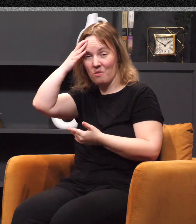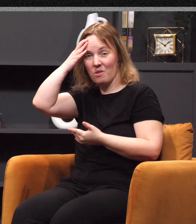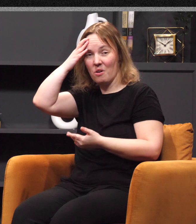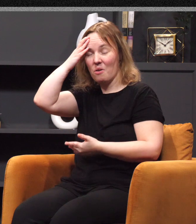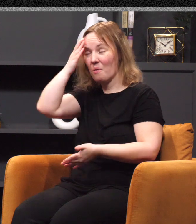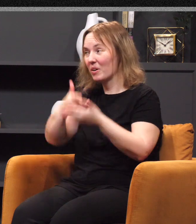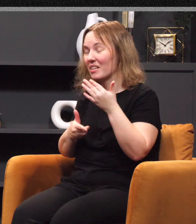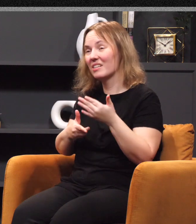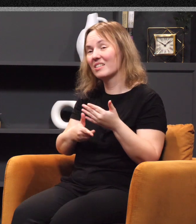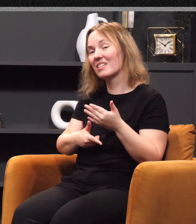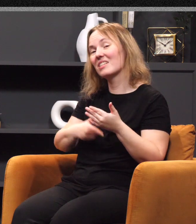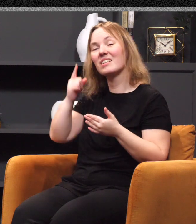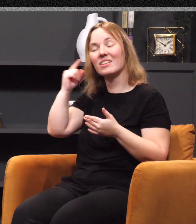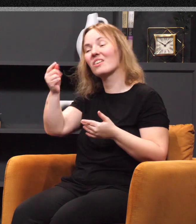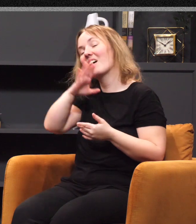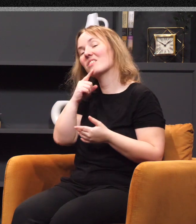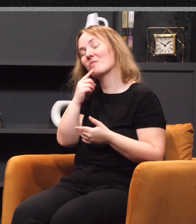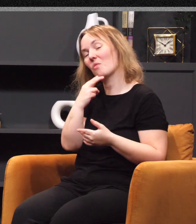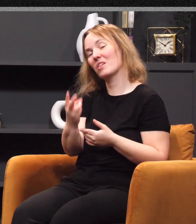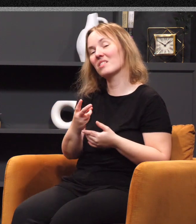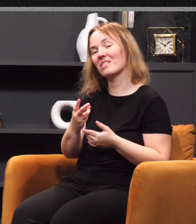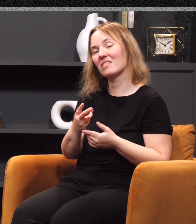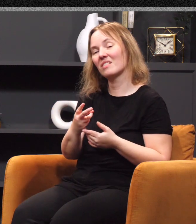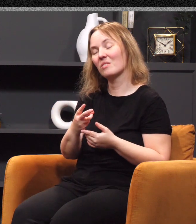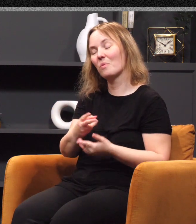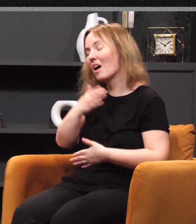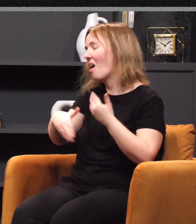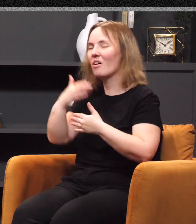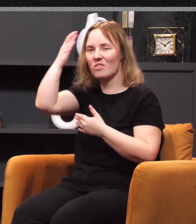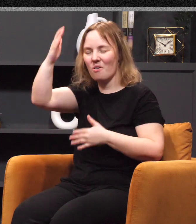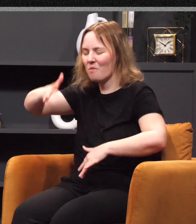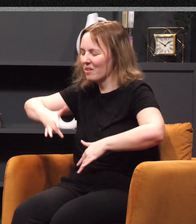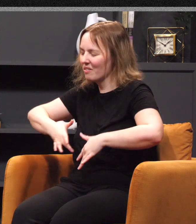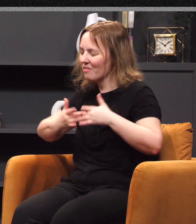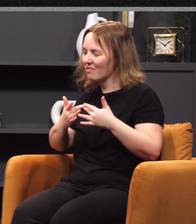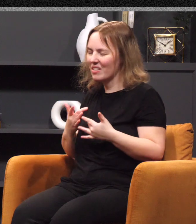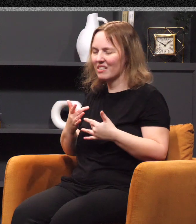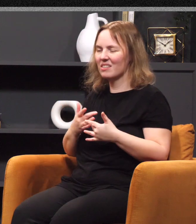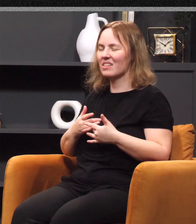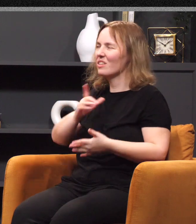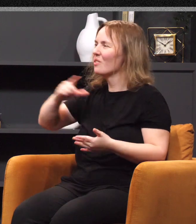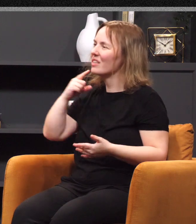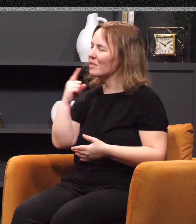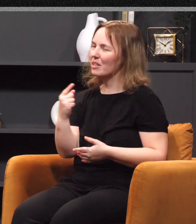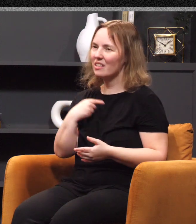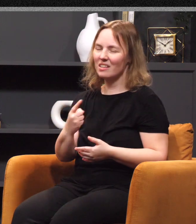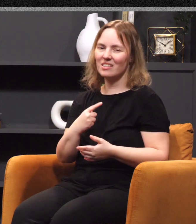another sermon. You don't need another seminar. We all know what it is to sense the Lord is speaking something to us. That quiet voice that we just know